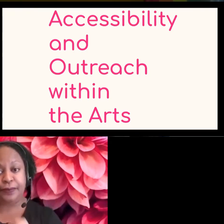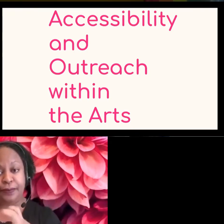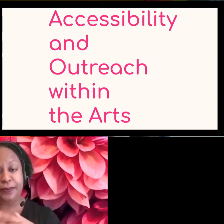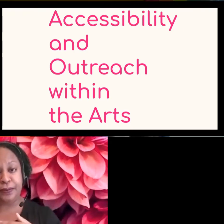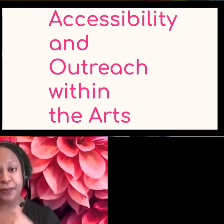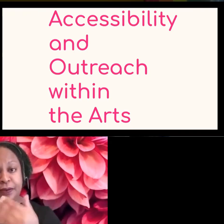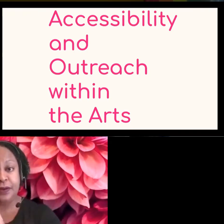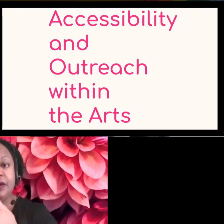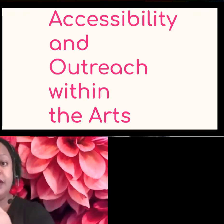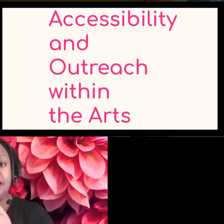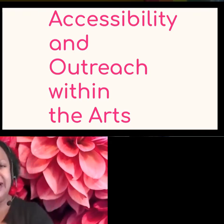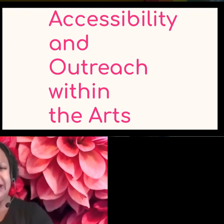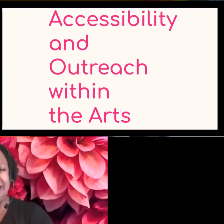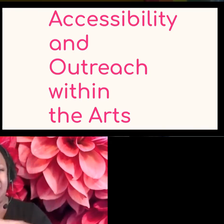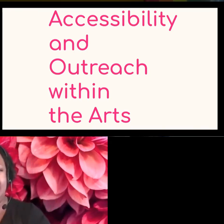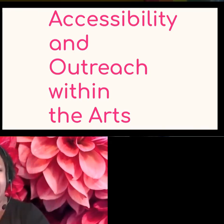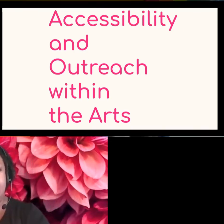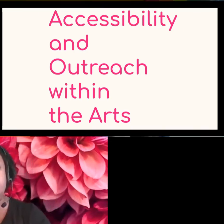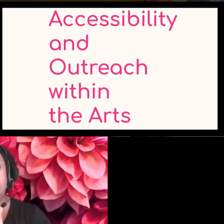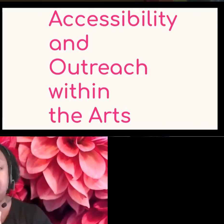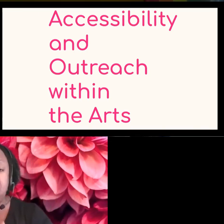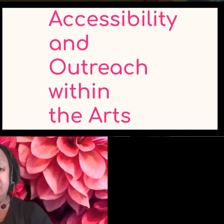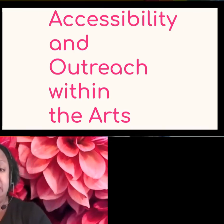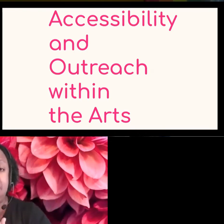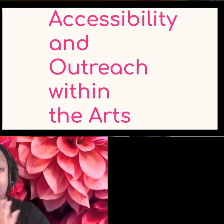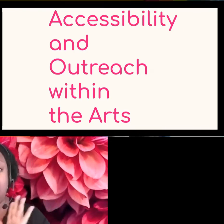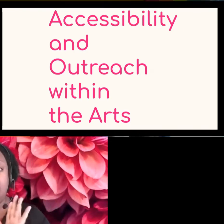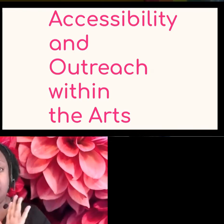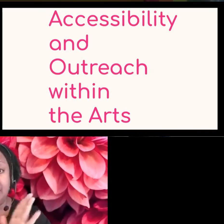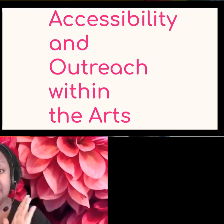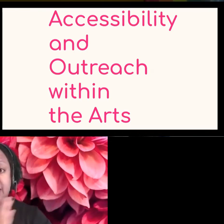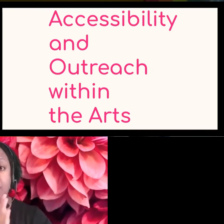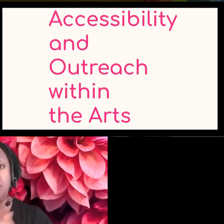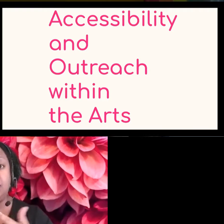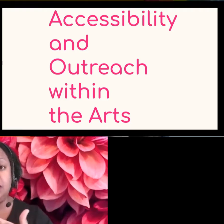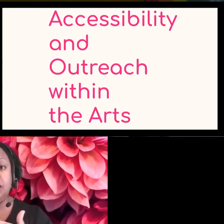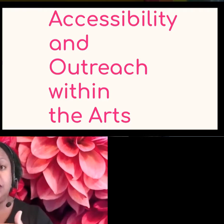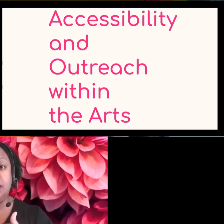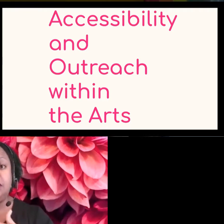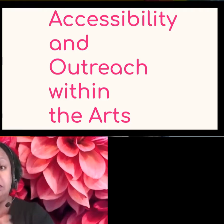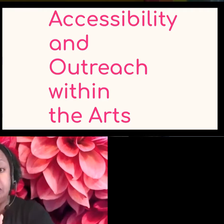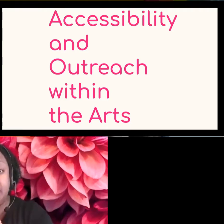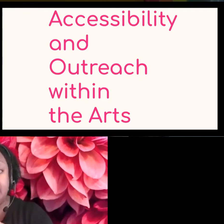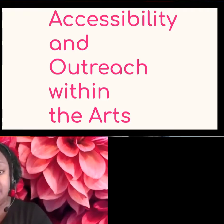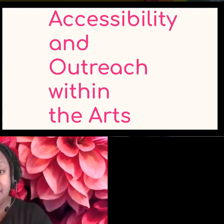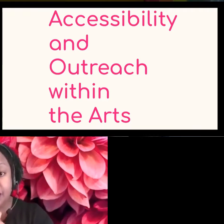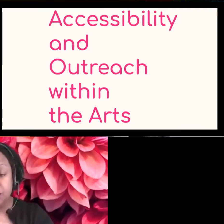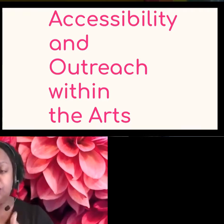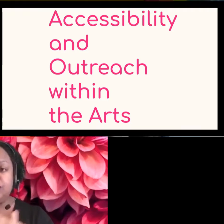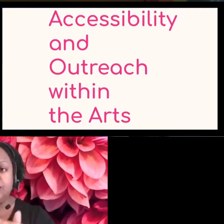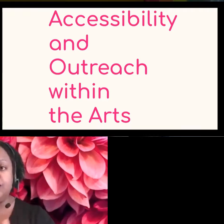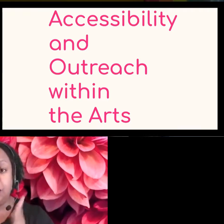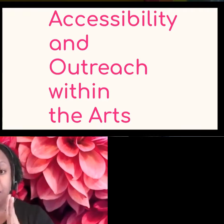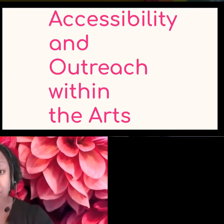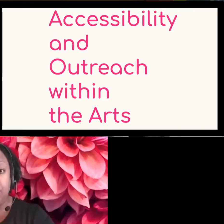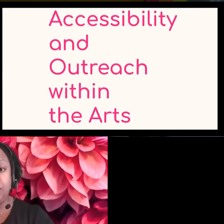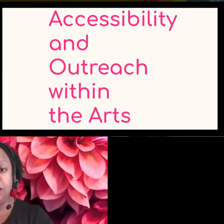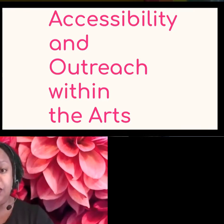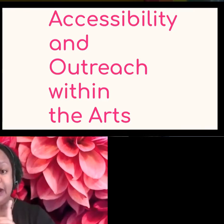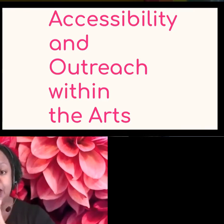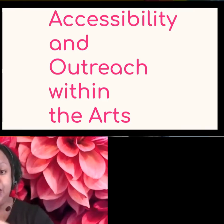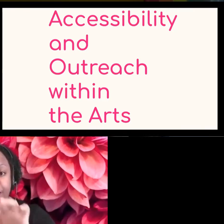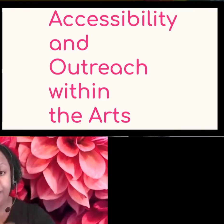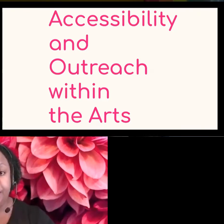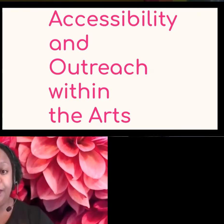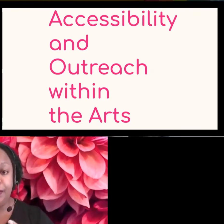but it's actually quite simple to execute in the end, such as moving into playing language and booking, you know, digital captioners and, uh,